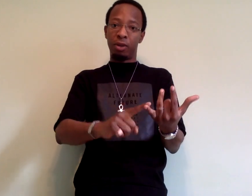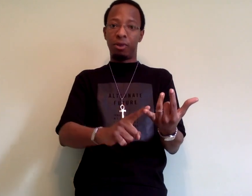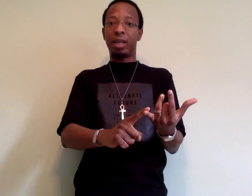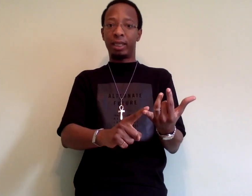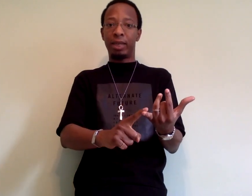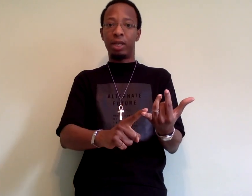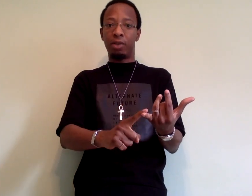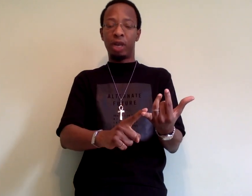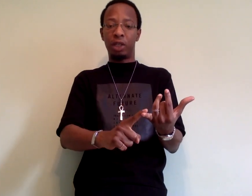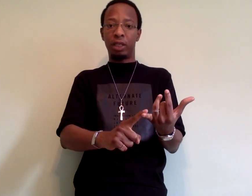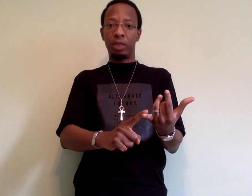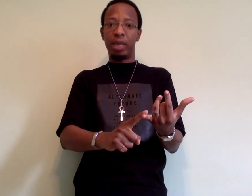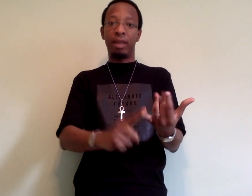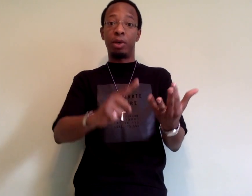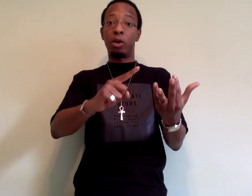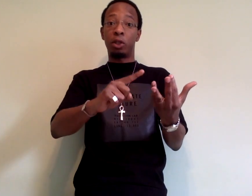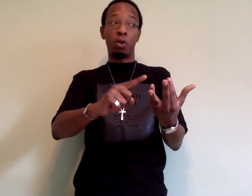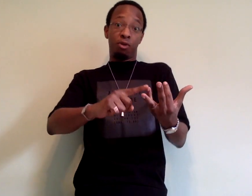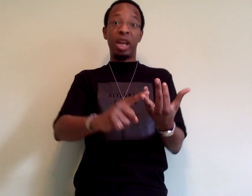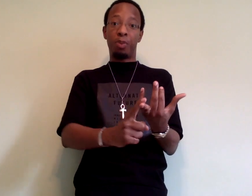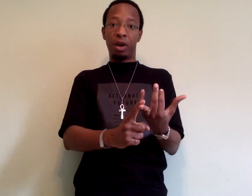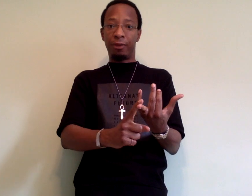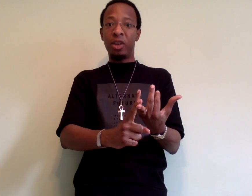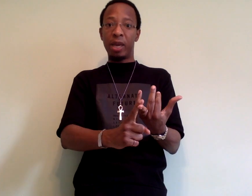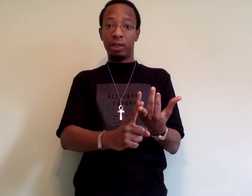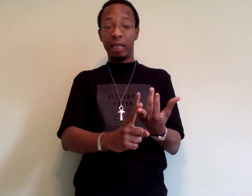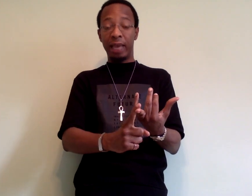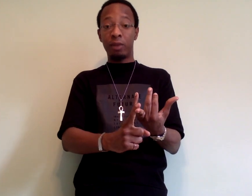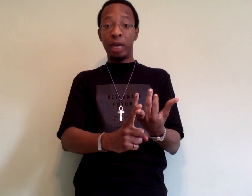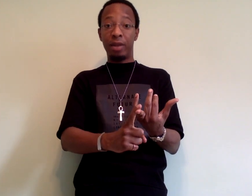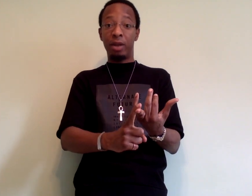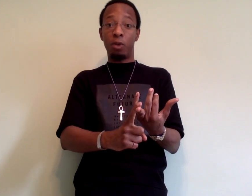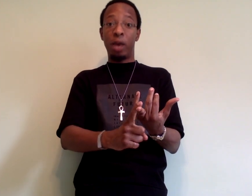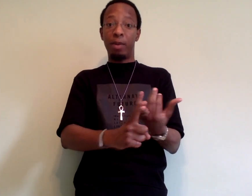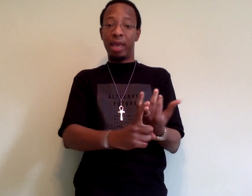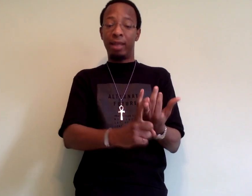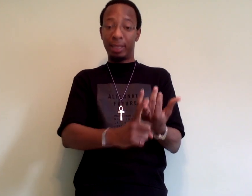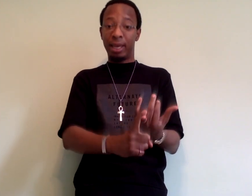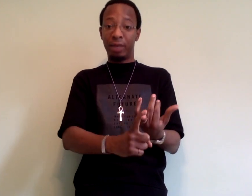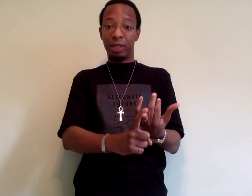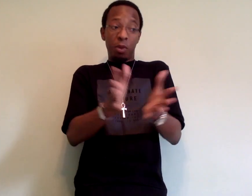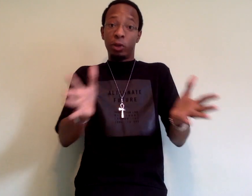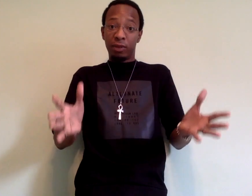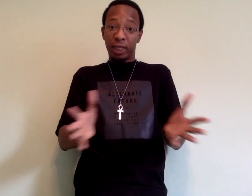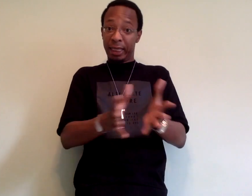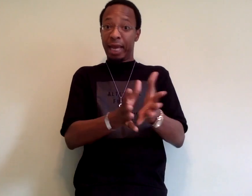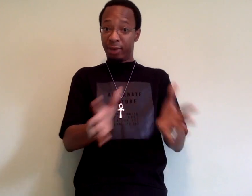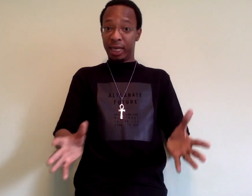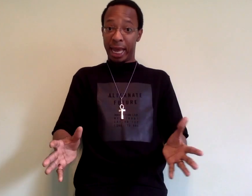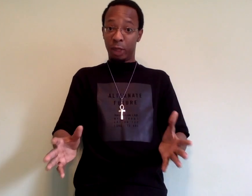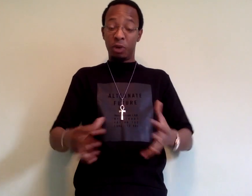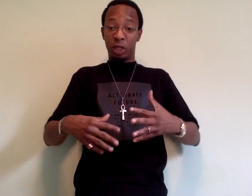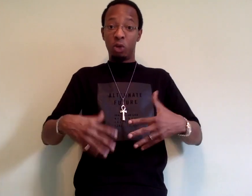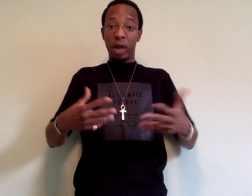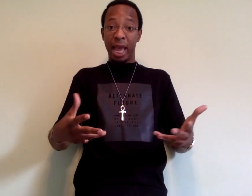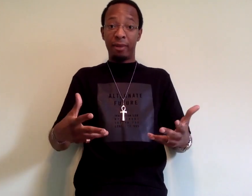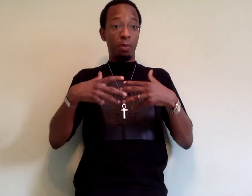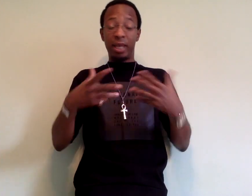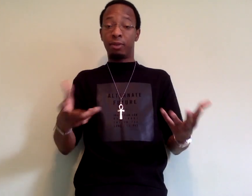voluntary racial intermingling, but also rape of female slaves by their white male enslavers, most of us in the African diaspora do have mixed